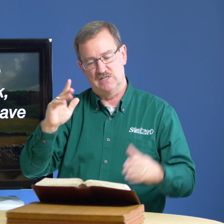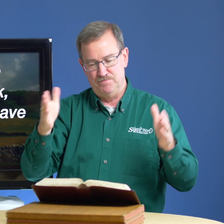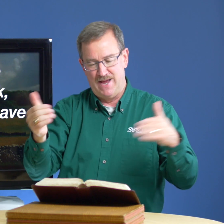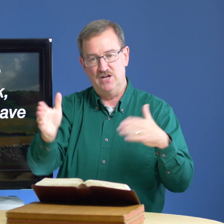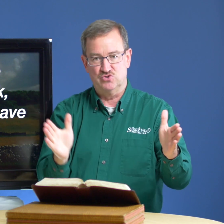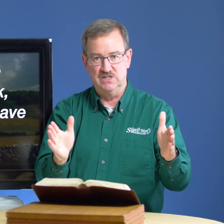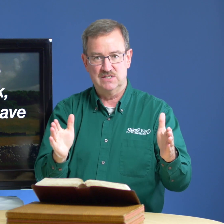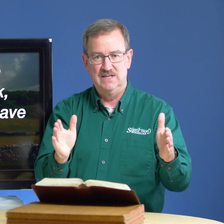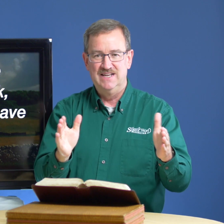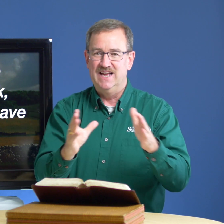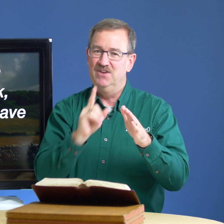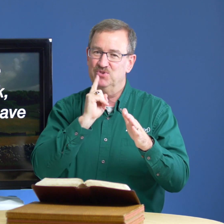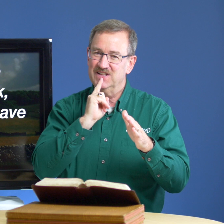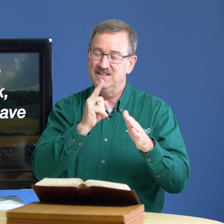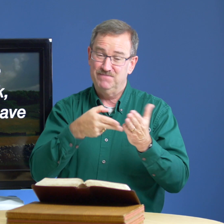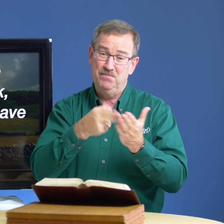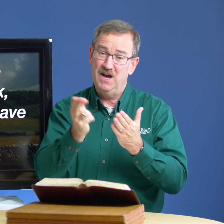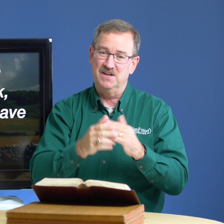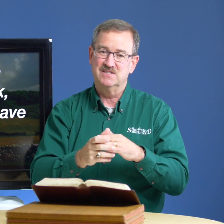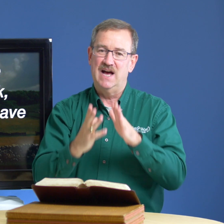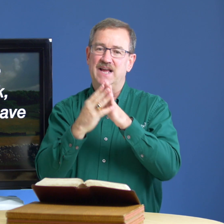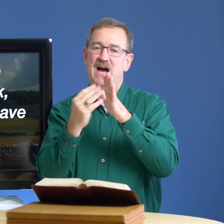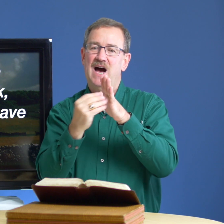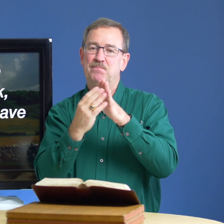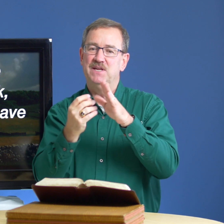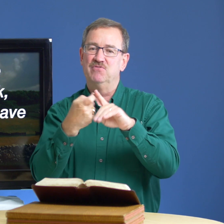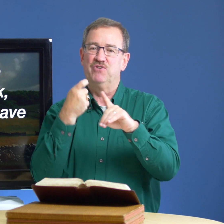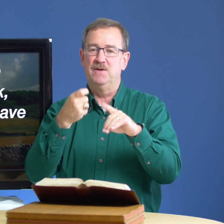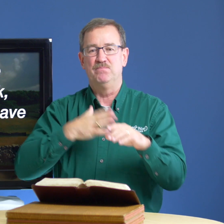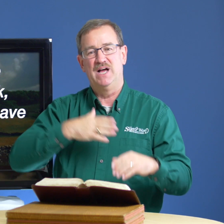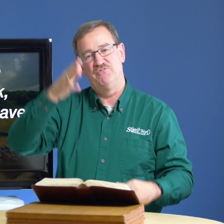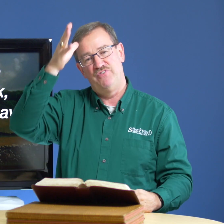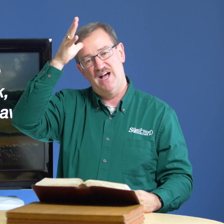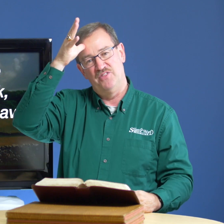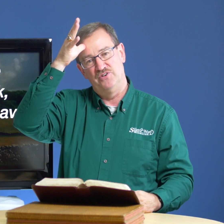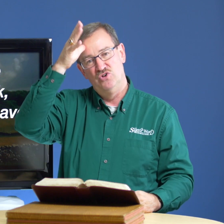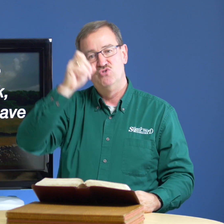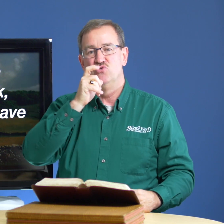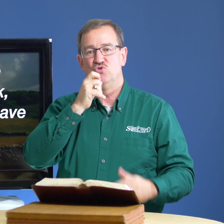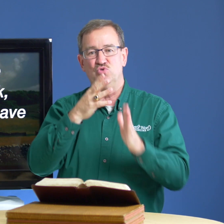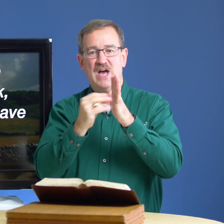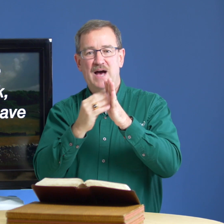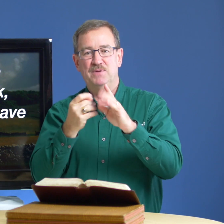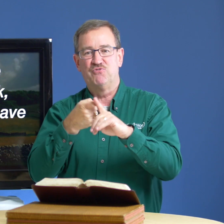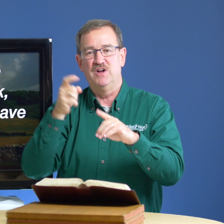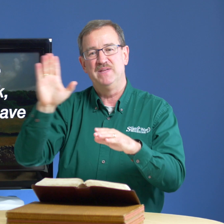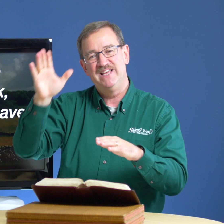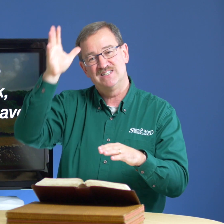some boundaries and really i'll be honest i copied from my father who copied from his